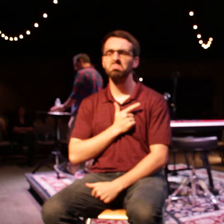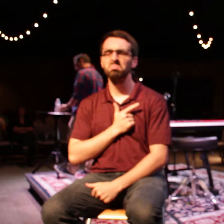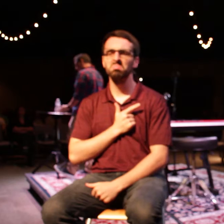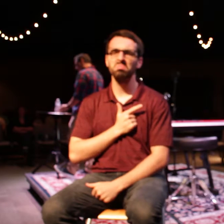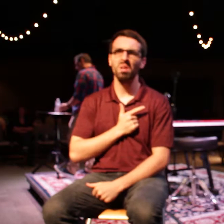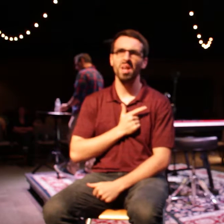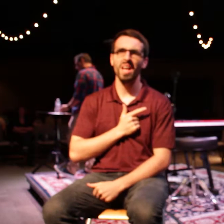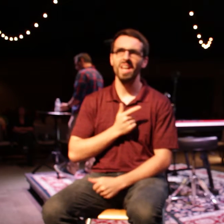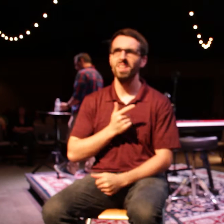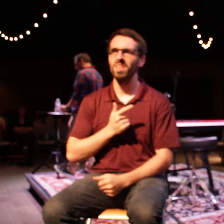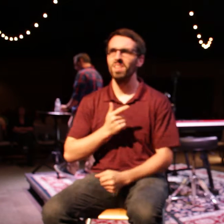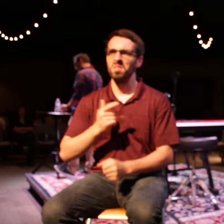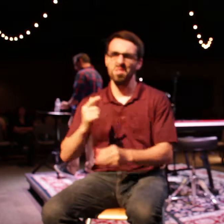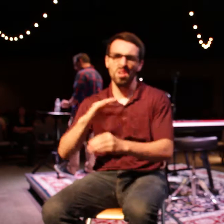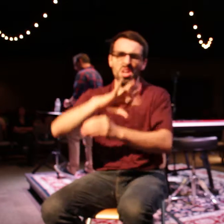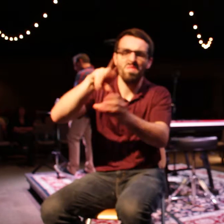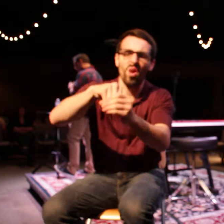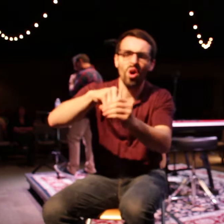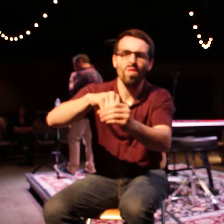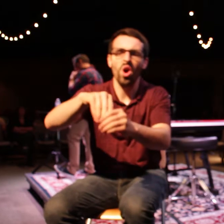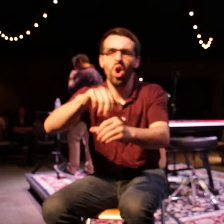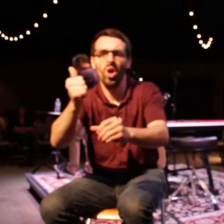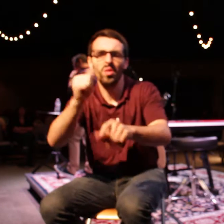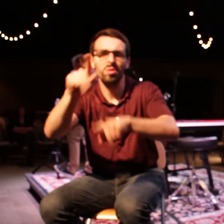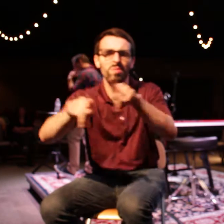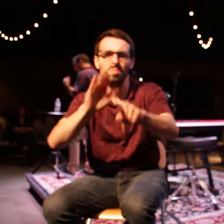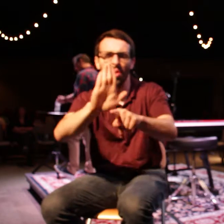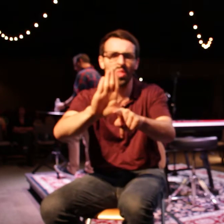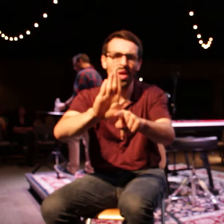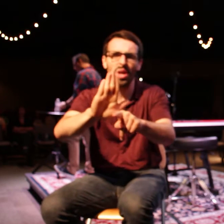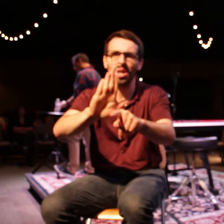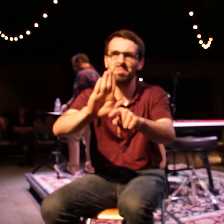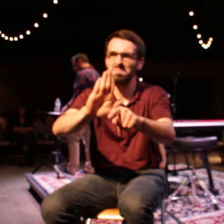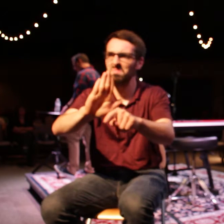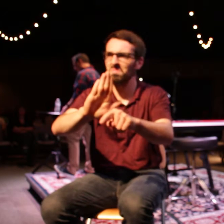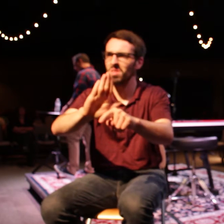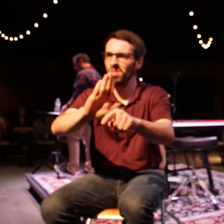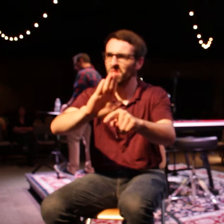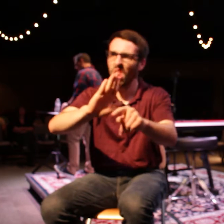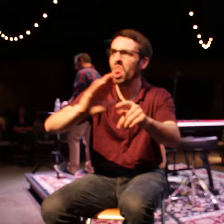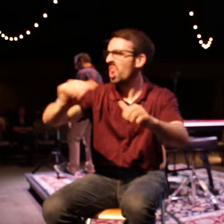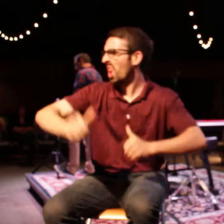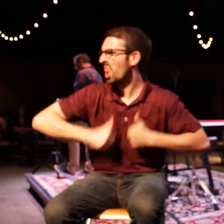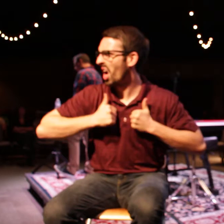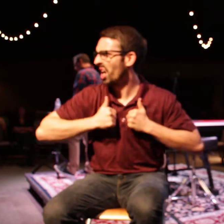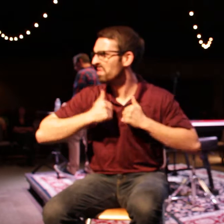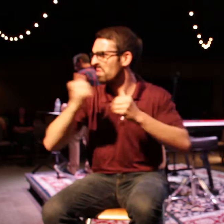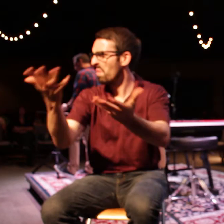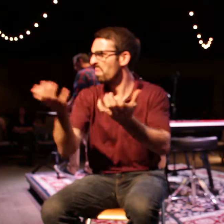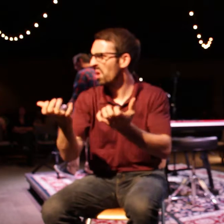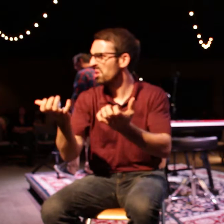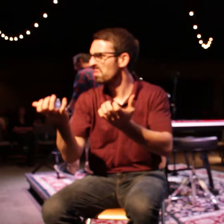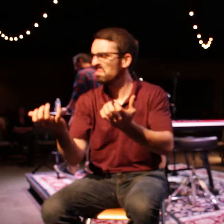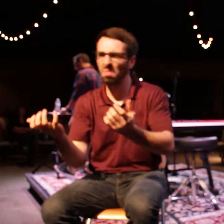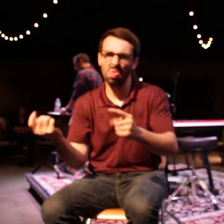command such people and urge them in the name of the Lord Jesus Christ to settle down and work to earn their own living.